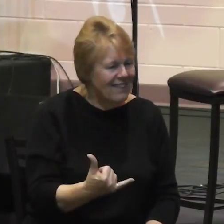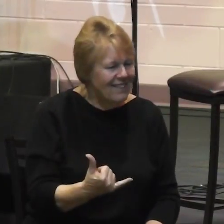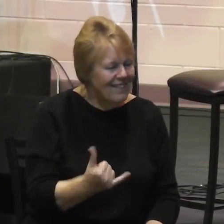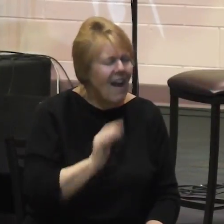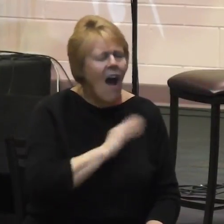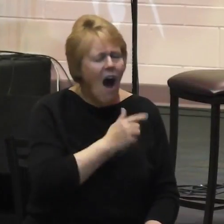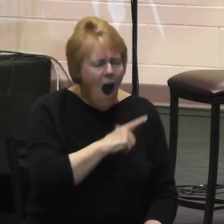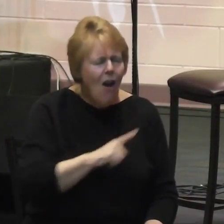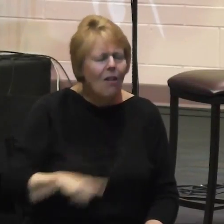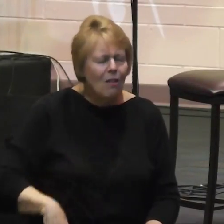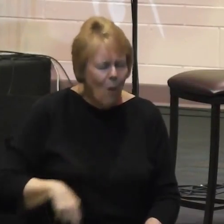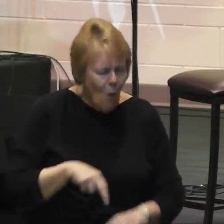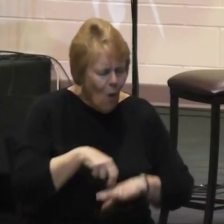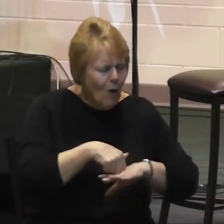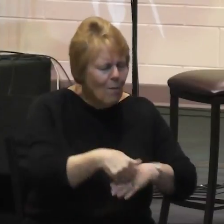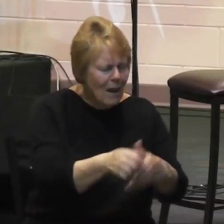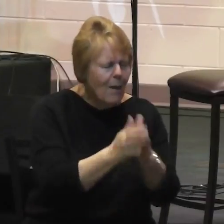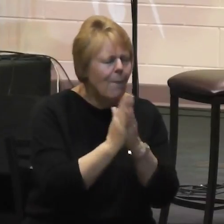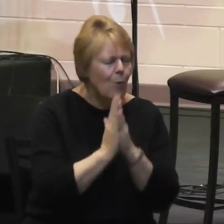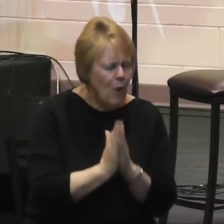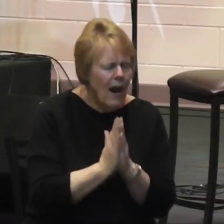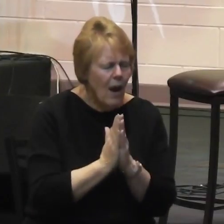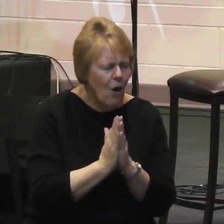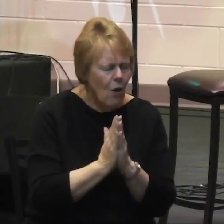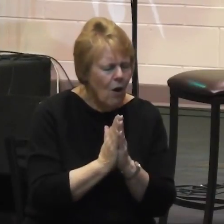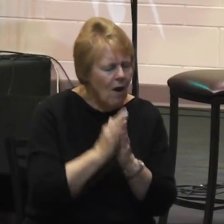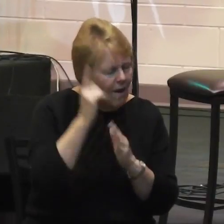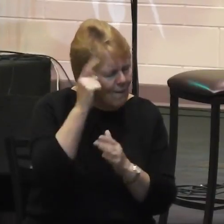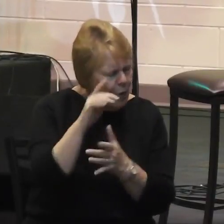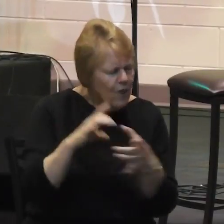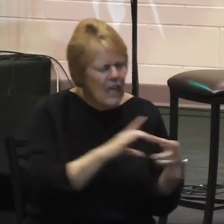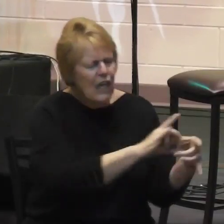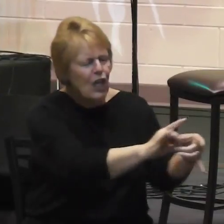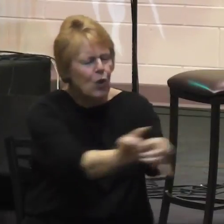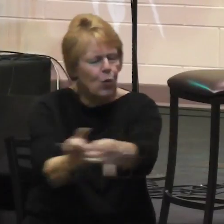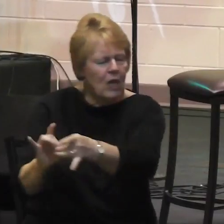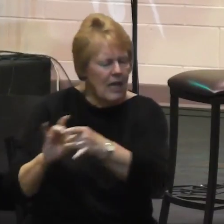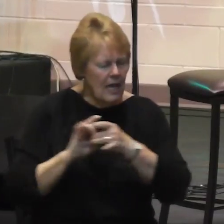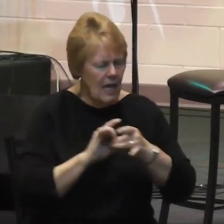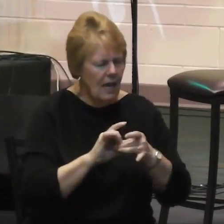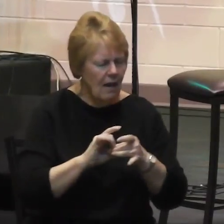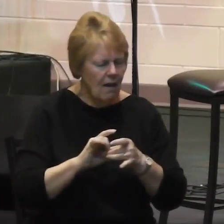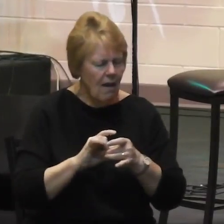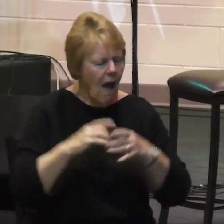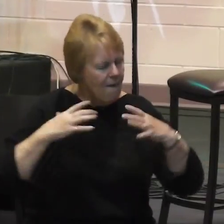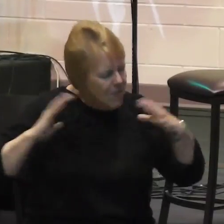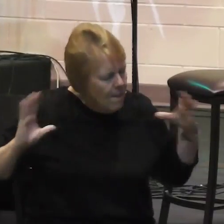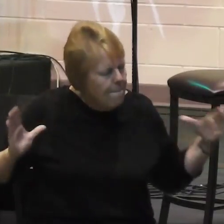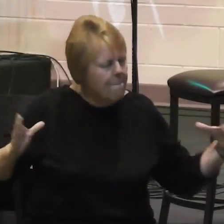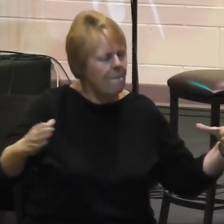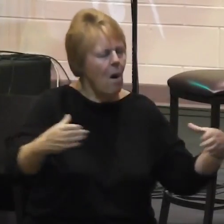prayer for the unity of the body of Christ. He had a dream